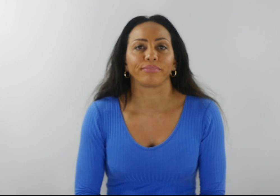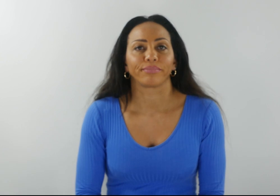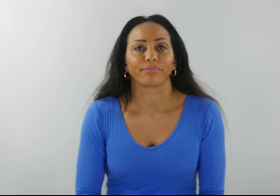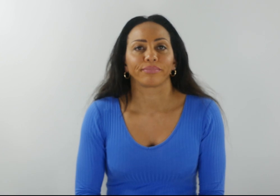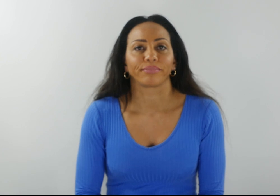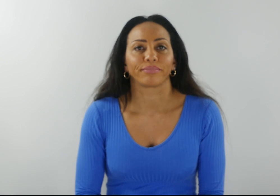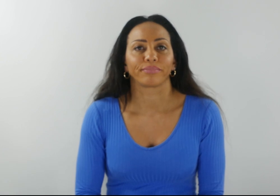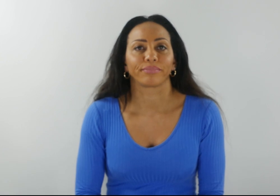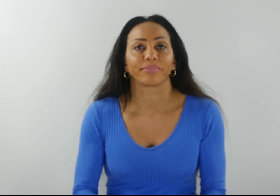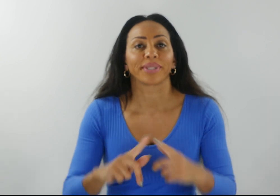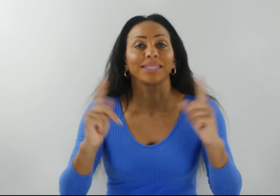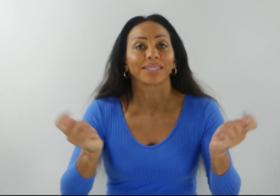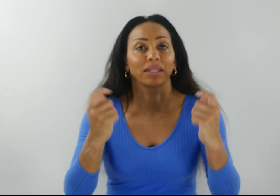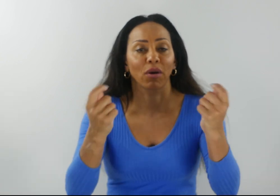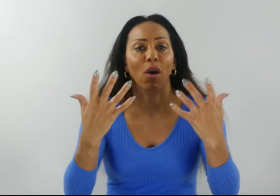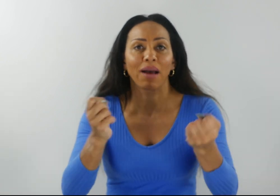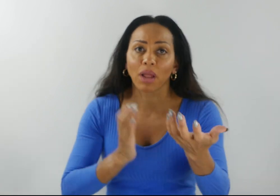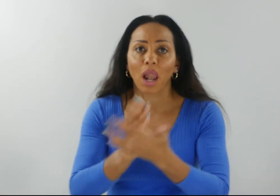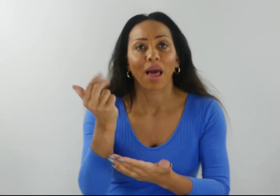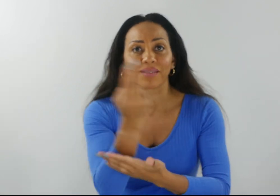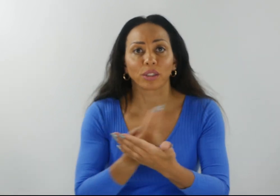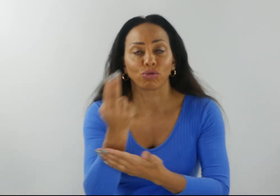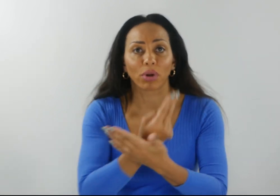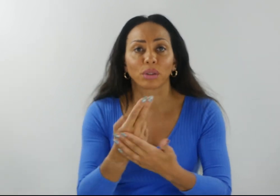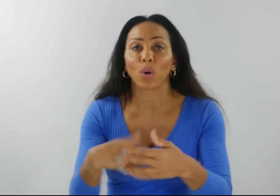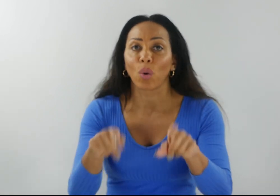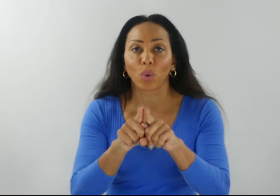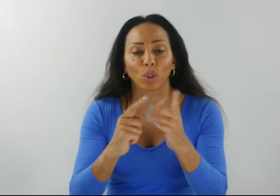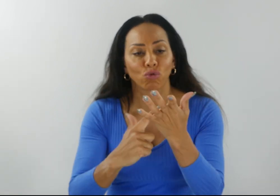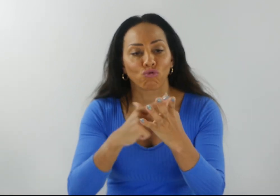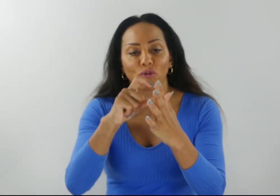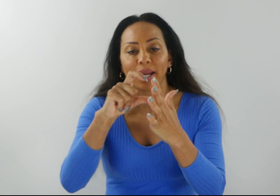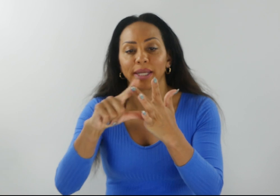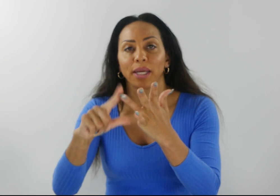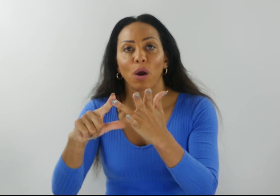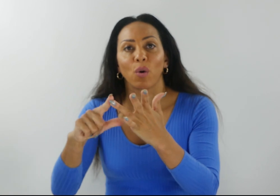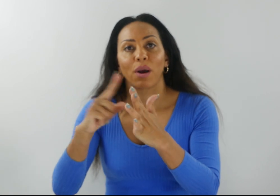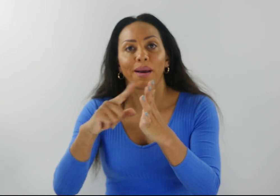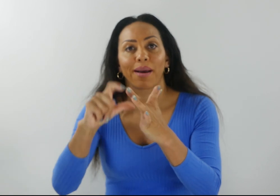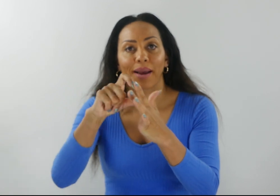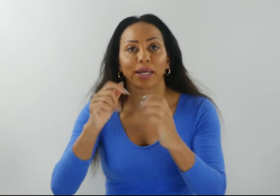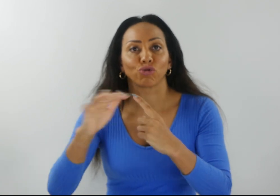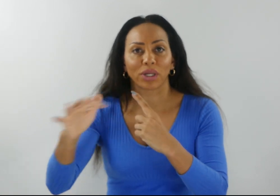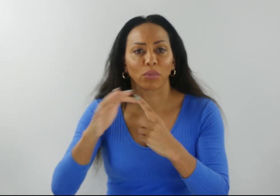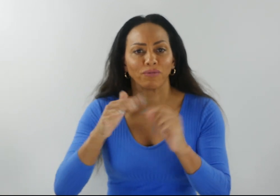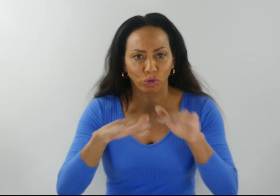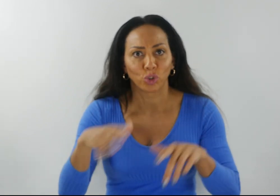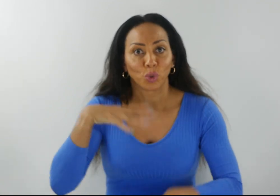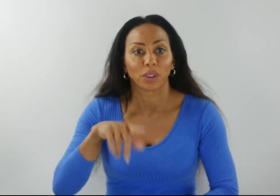At the Ace Stethavod, we'll have a live illustrator and radio aid transmitters for children who use receivers on the 7th of